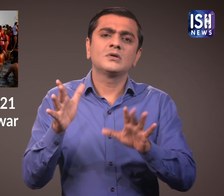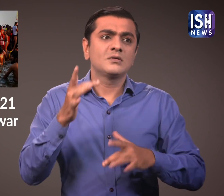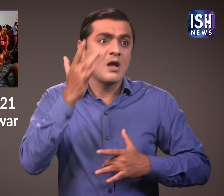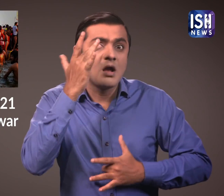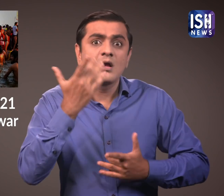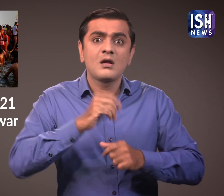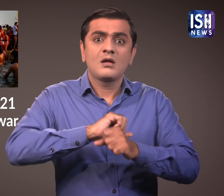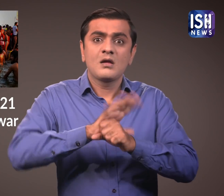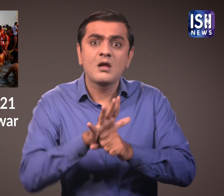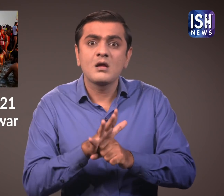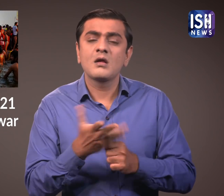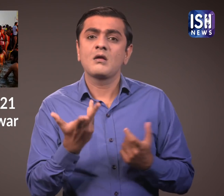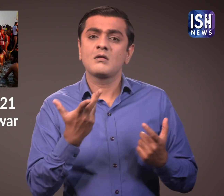200 doctors